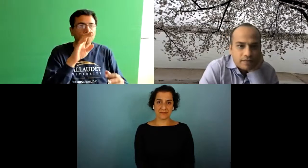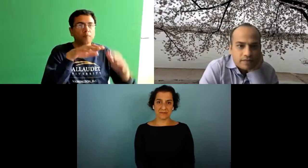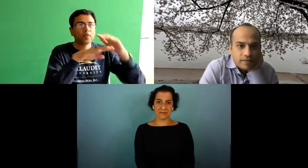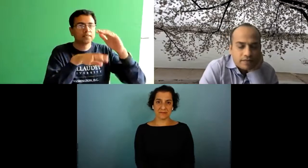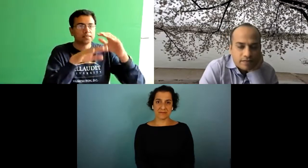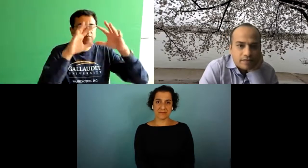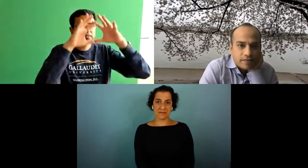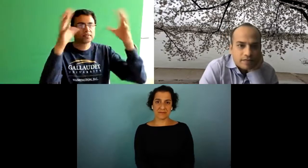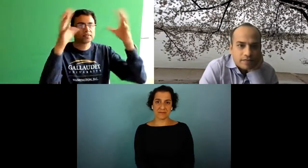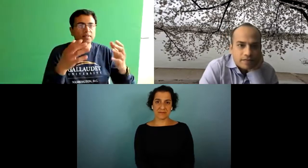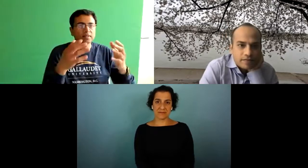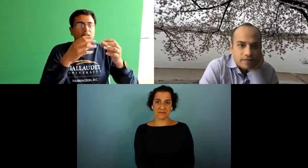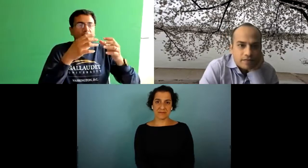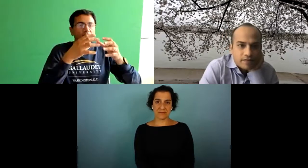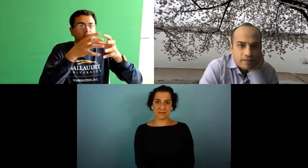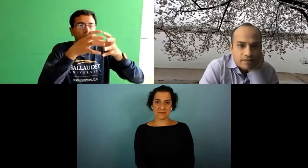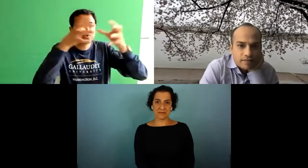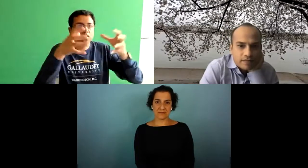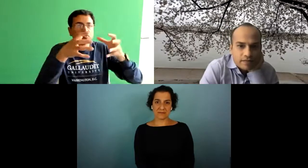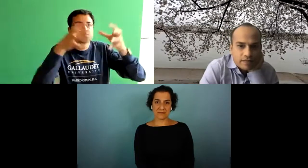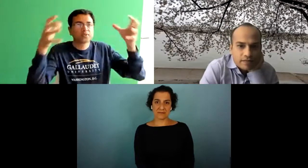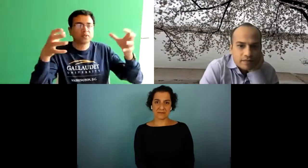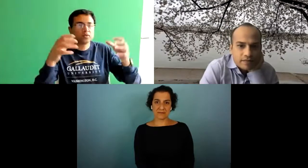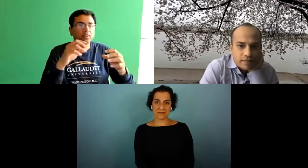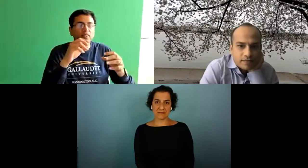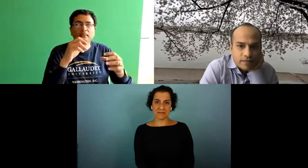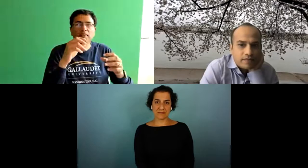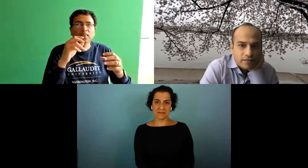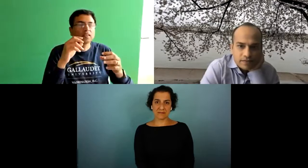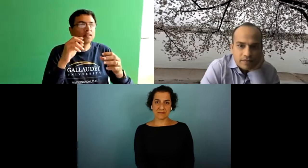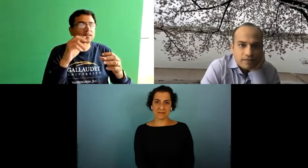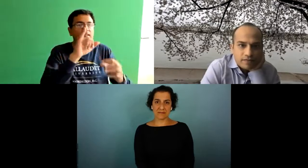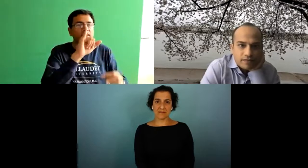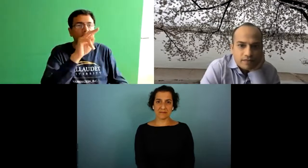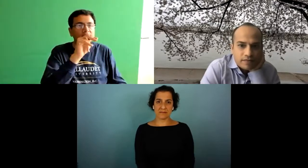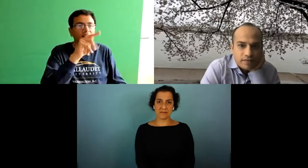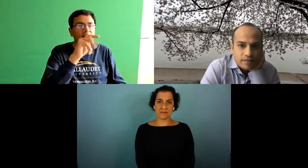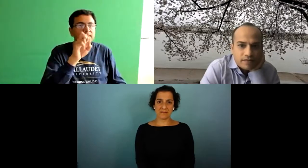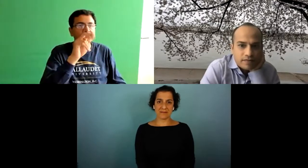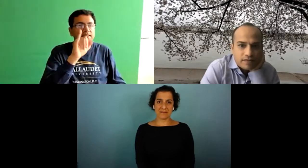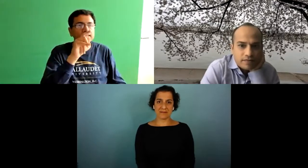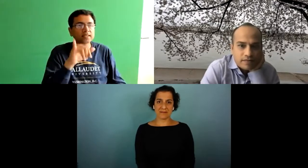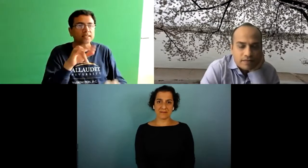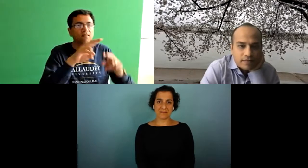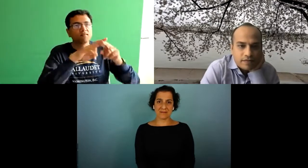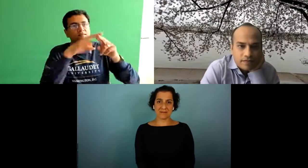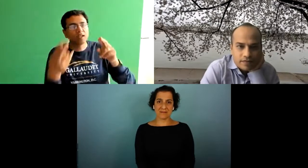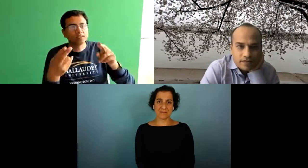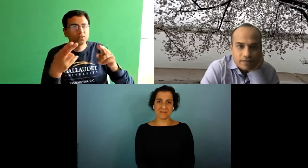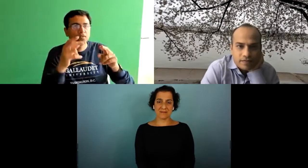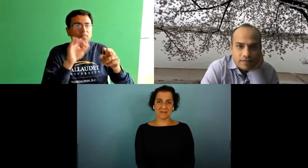that with audio communication it's volume based so the amount of access you have to it